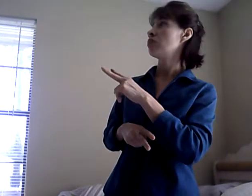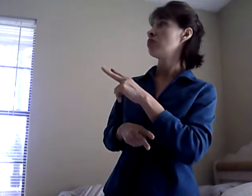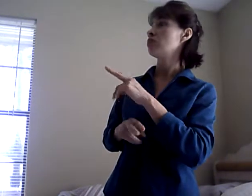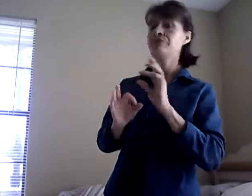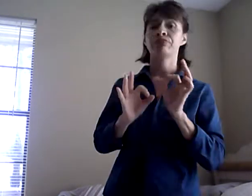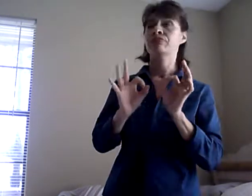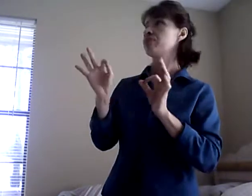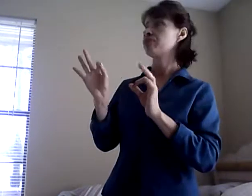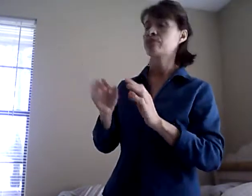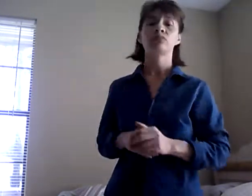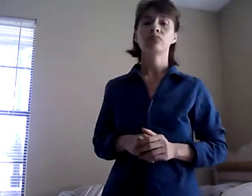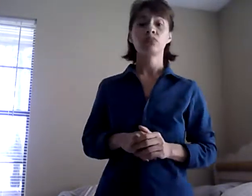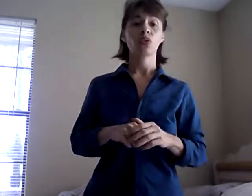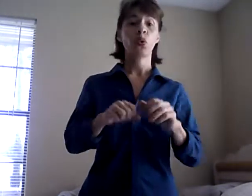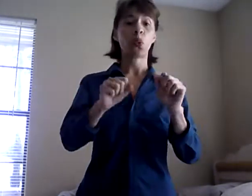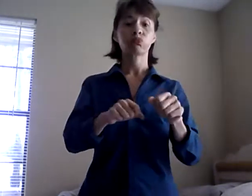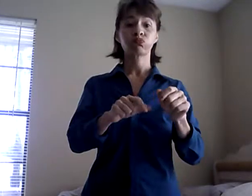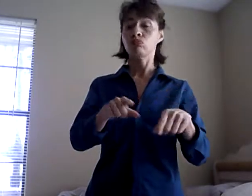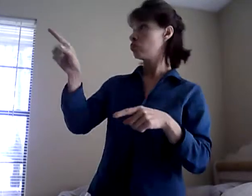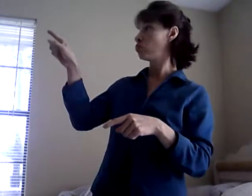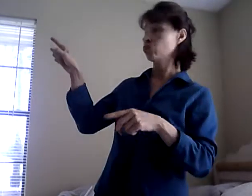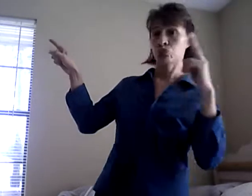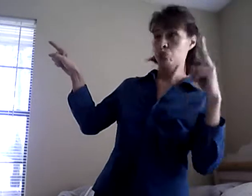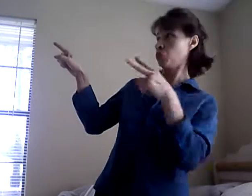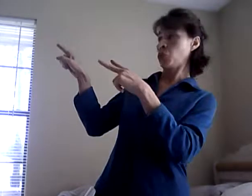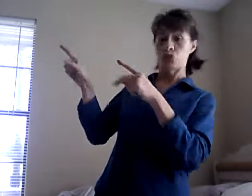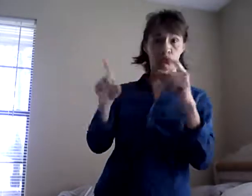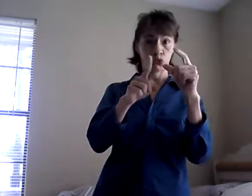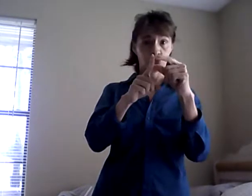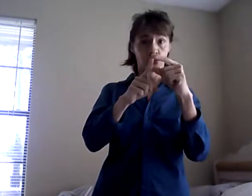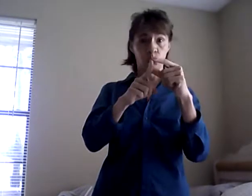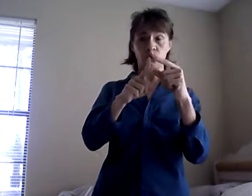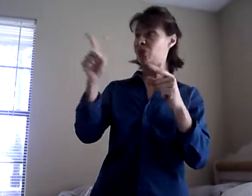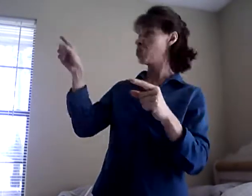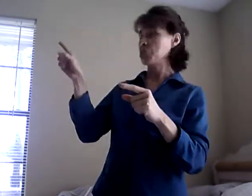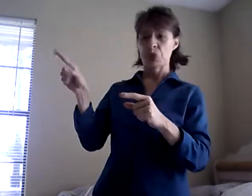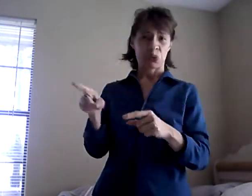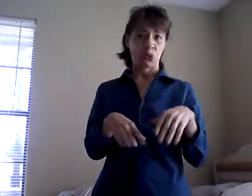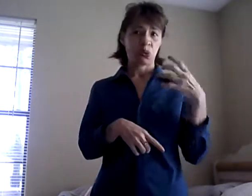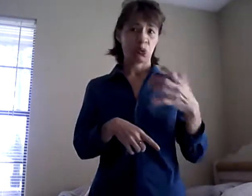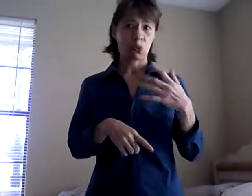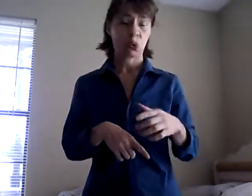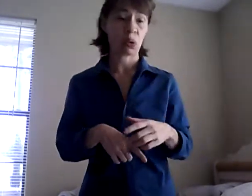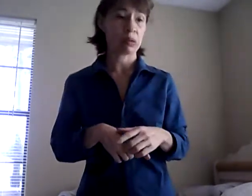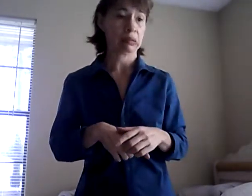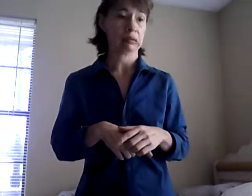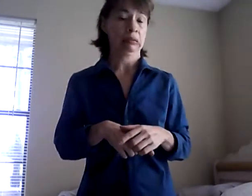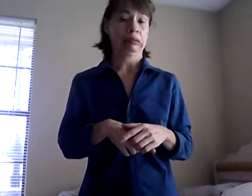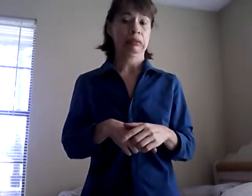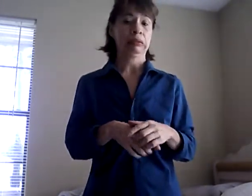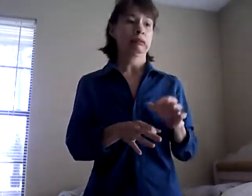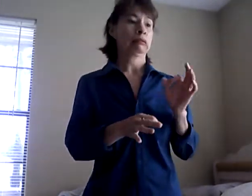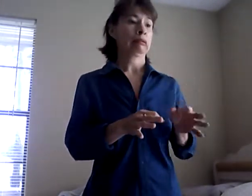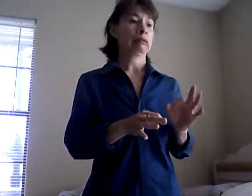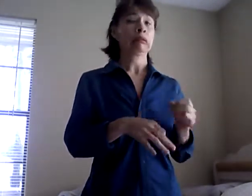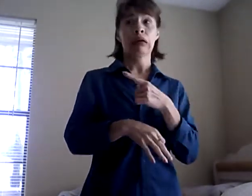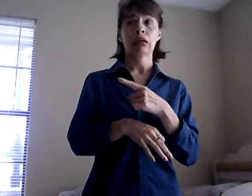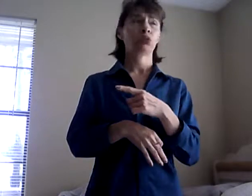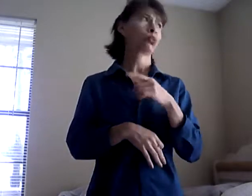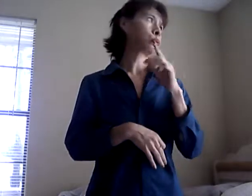So you can see, look at those words, look at these things, and even interpret that, but they are